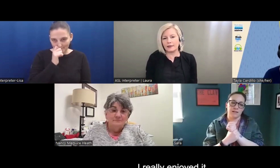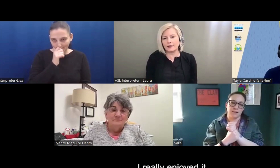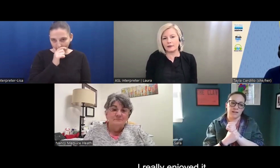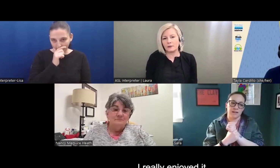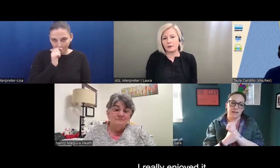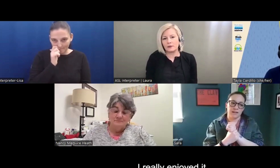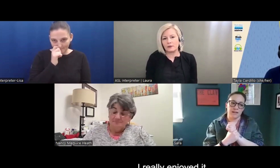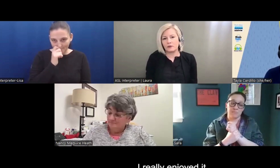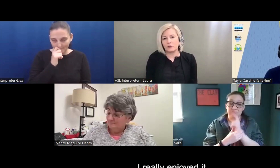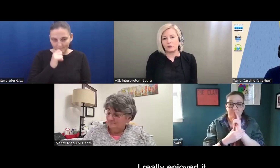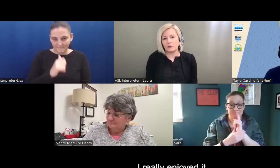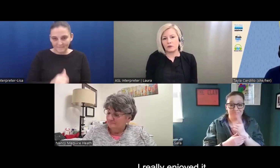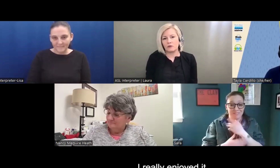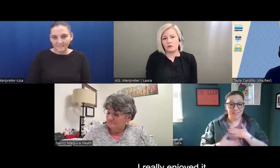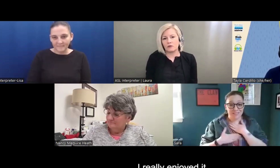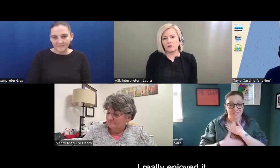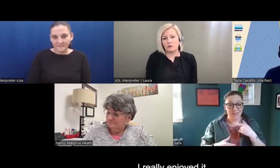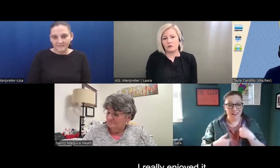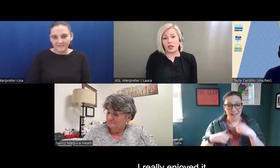that.